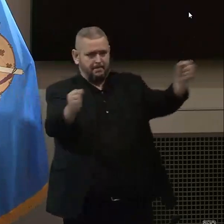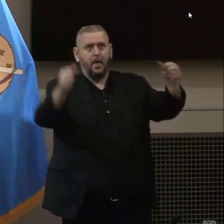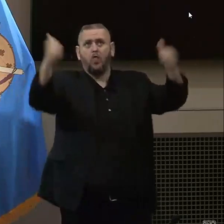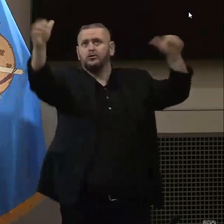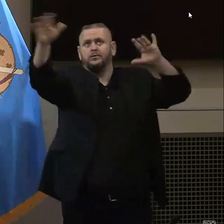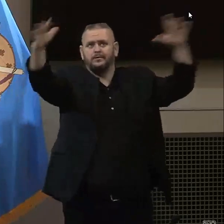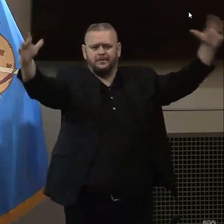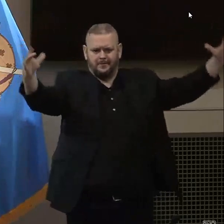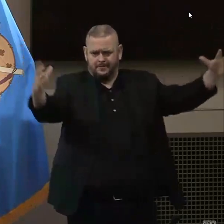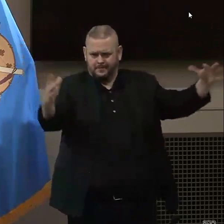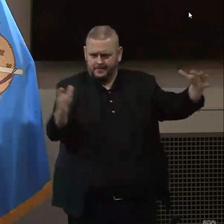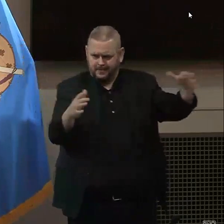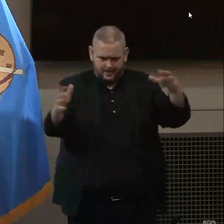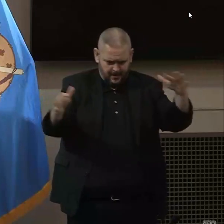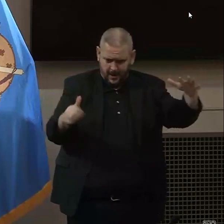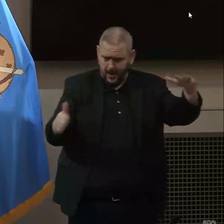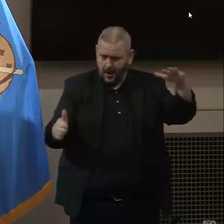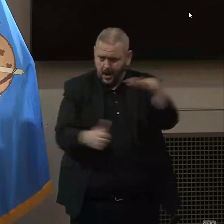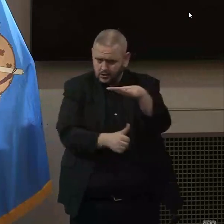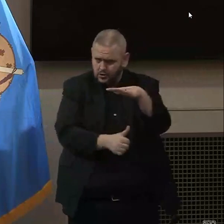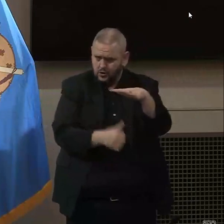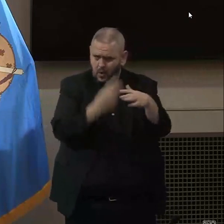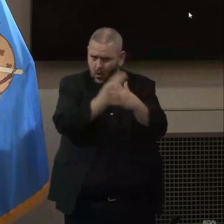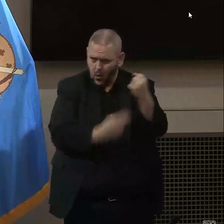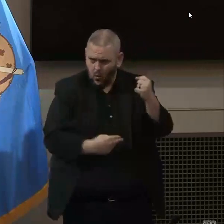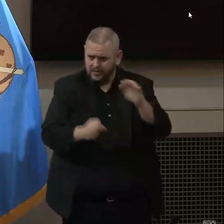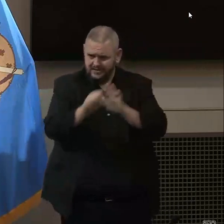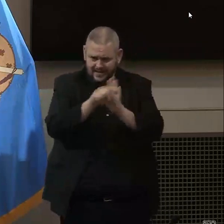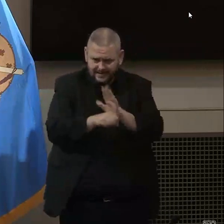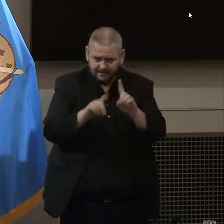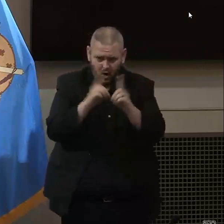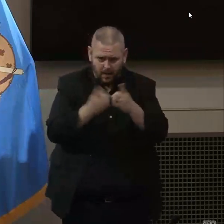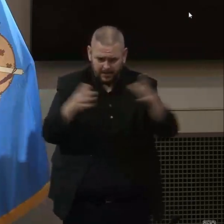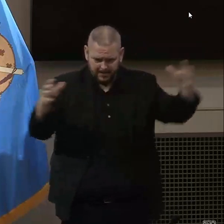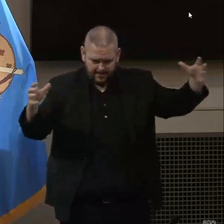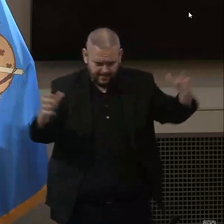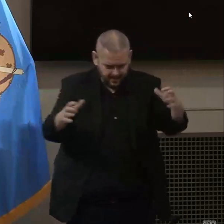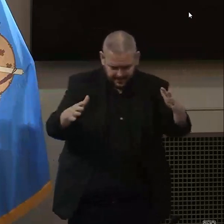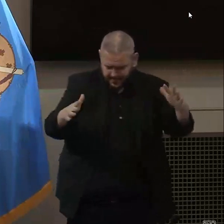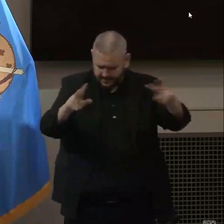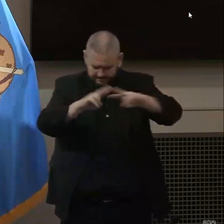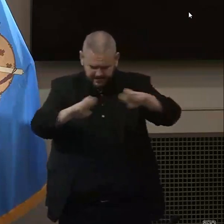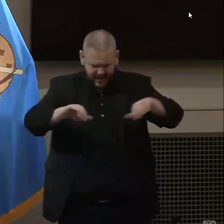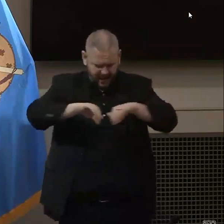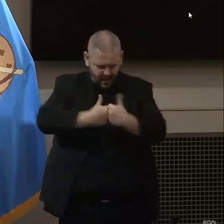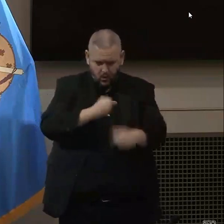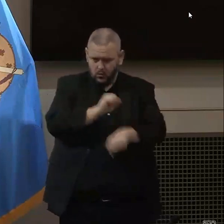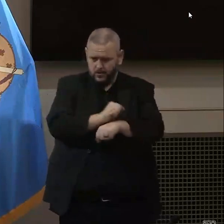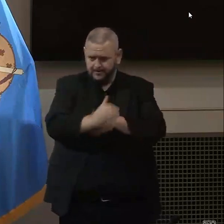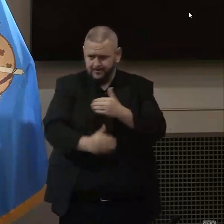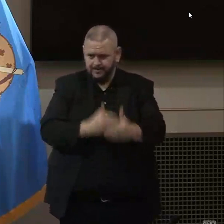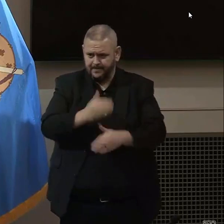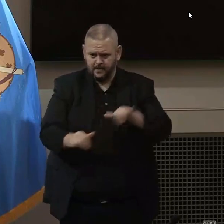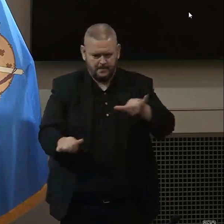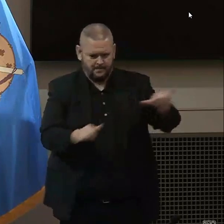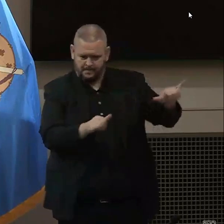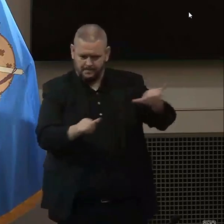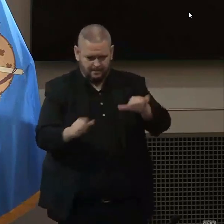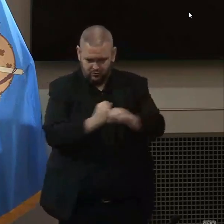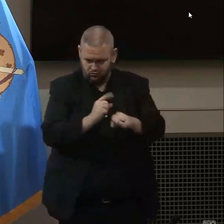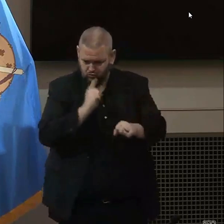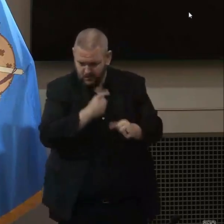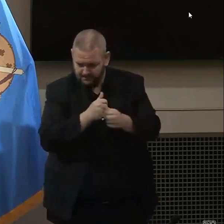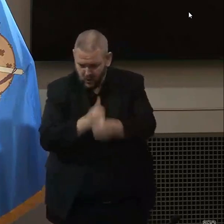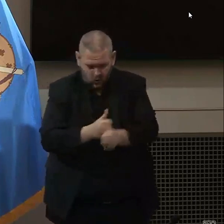and we could have more of a collaborative messaging going out. Once I lifted that restriction, it went back